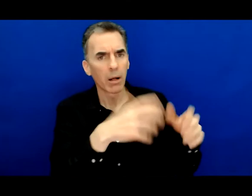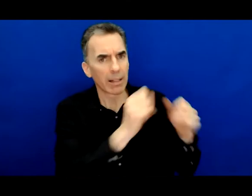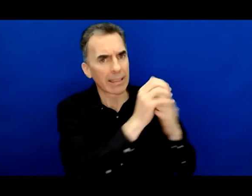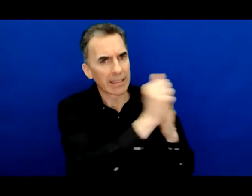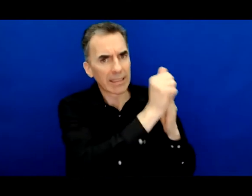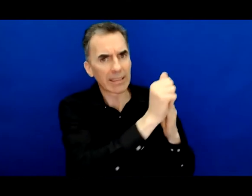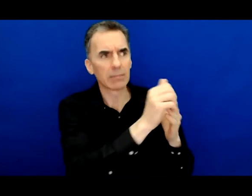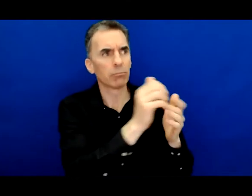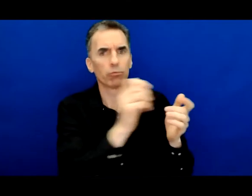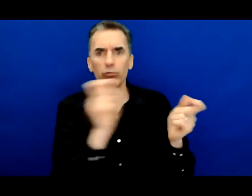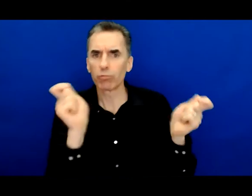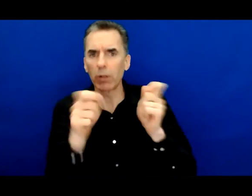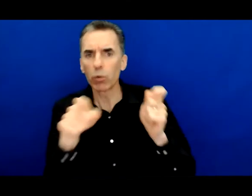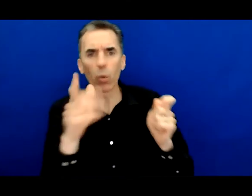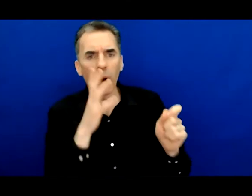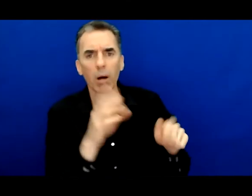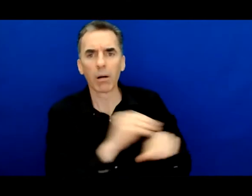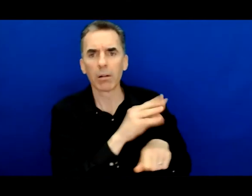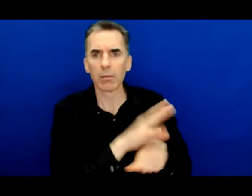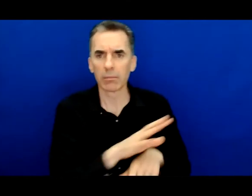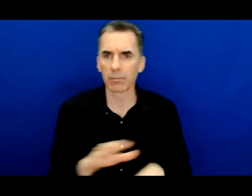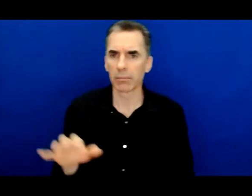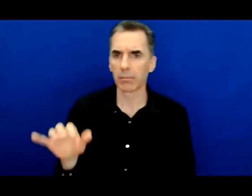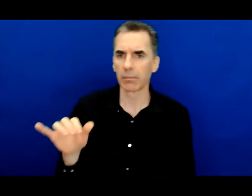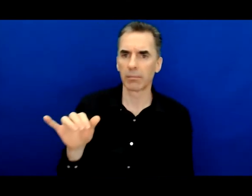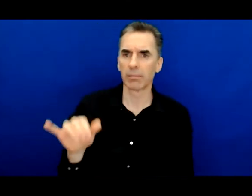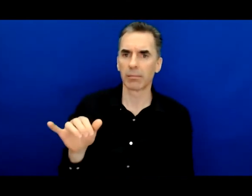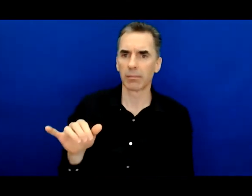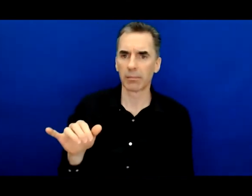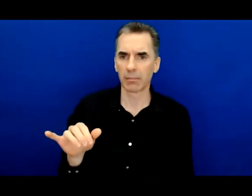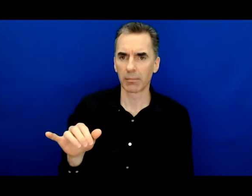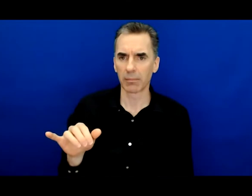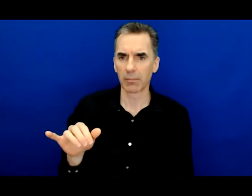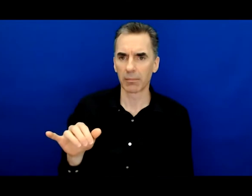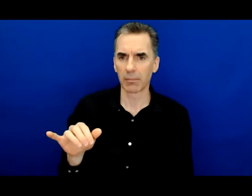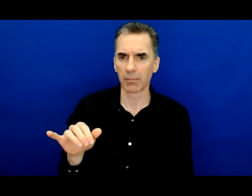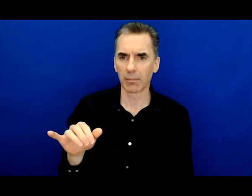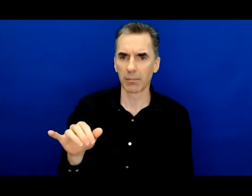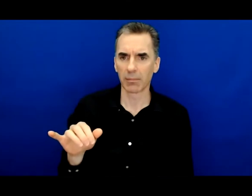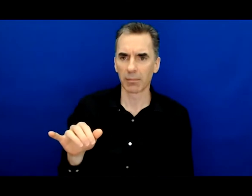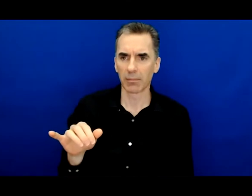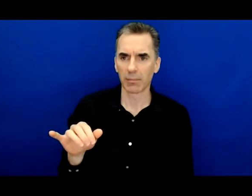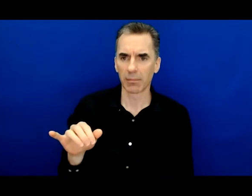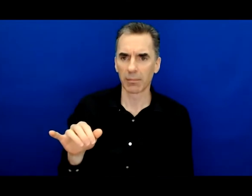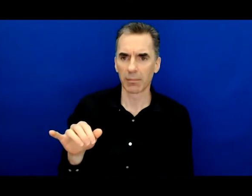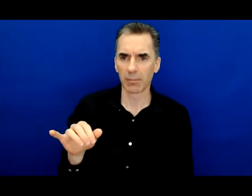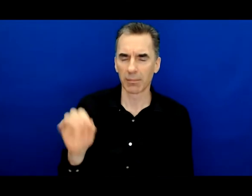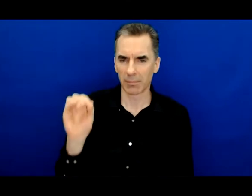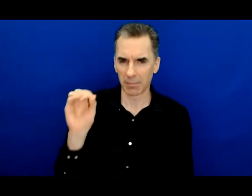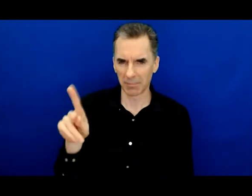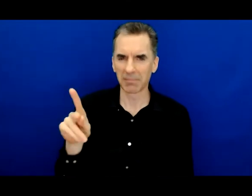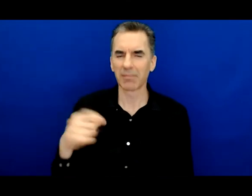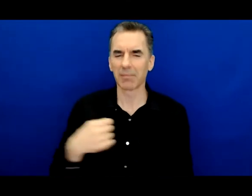I'm going to answer that question and I'm not going to let us get off the call unless you also ask Dr. Little's question afterwards so I'll make it work